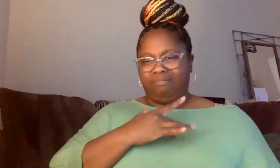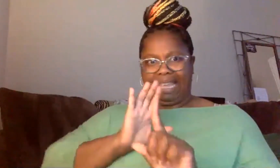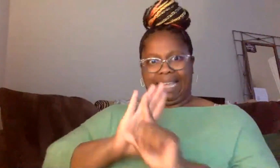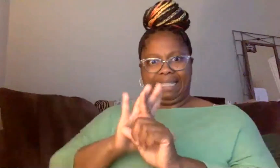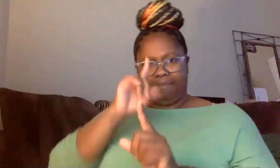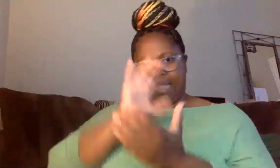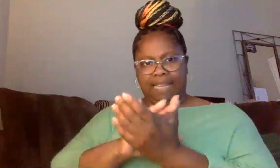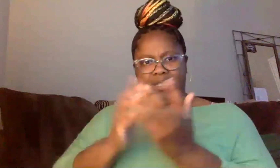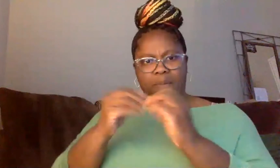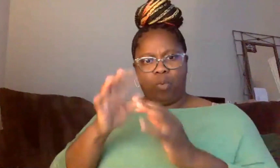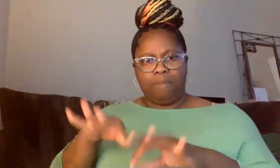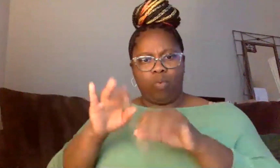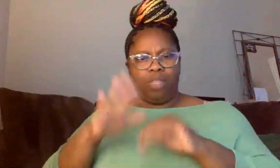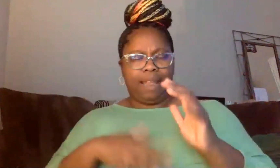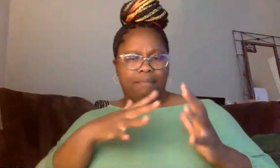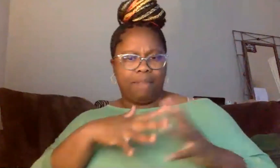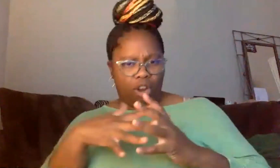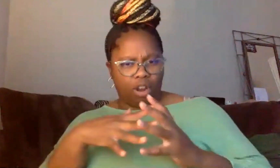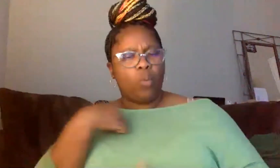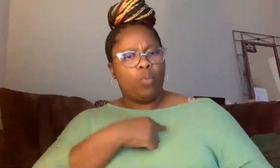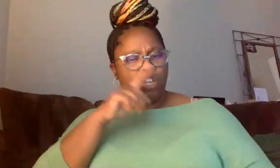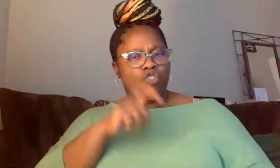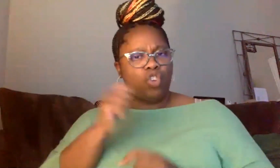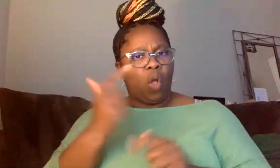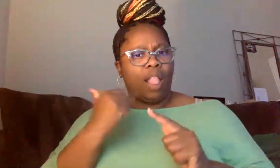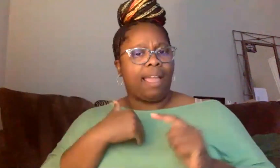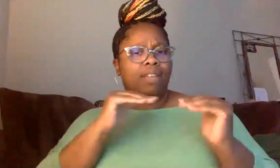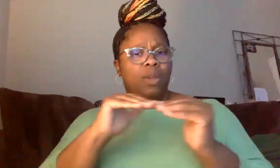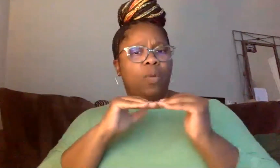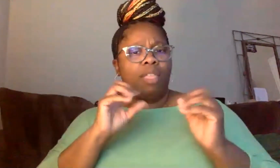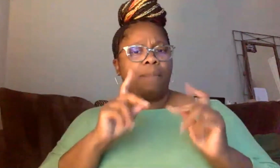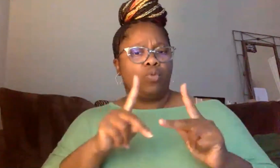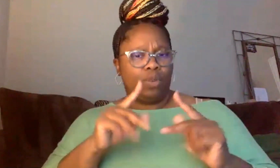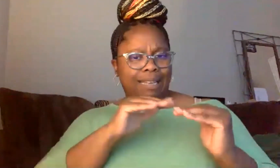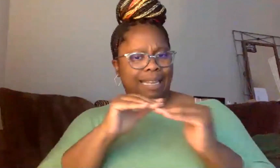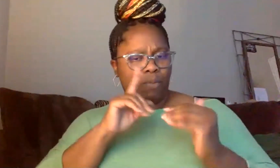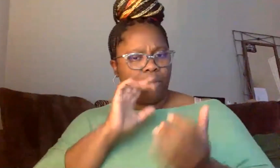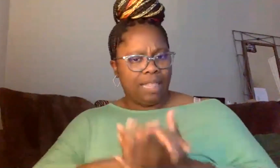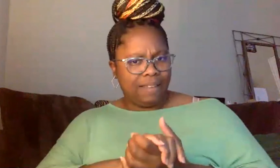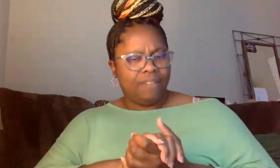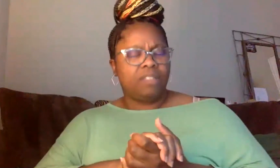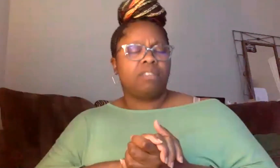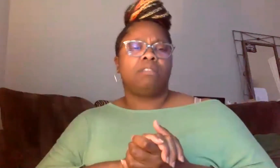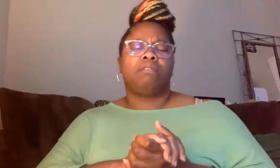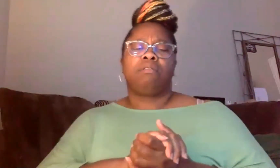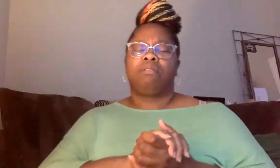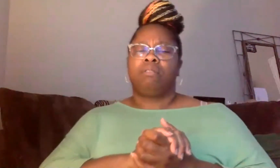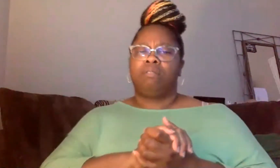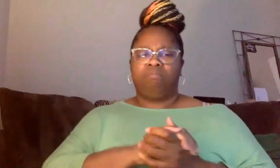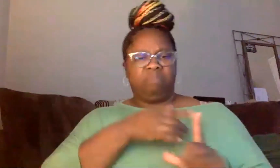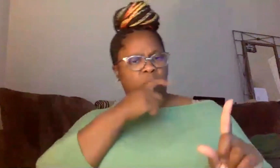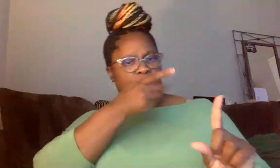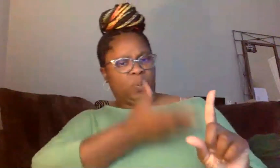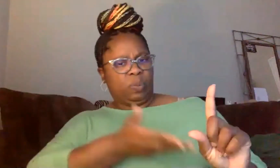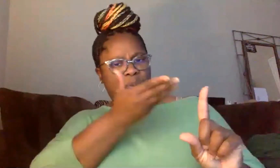When as American people, we should all have, you know, equal opportunity and equal beliefs in terms of who, who that person is and the color of their